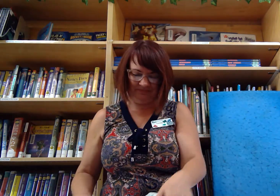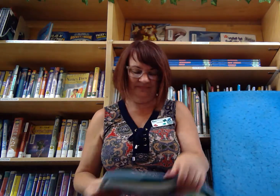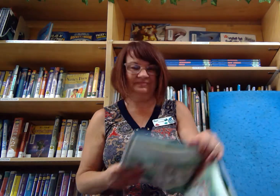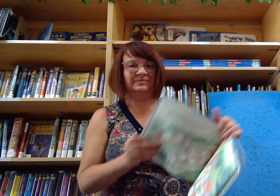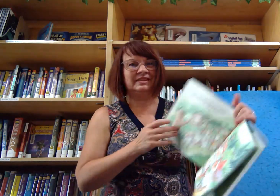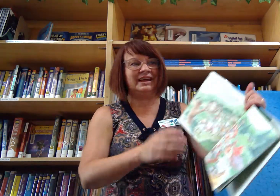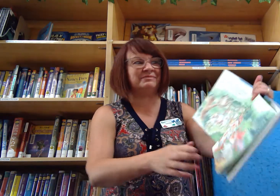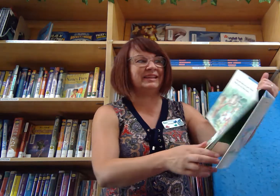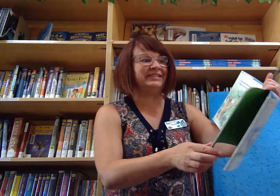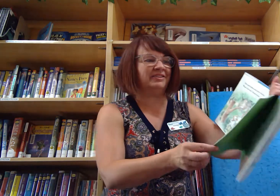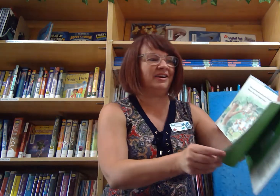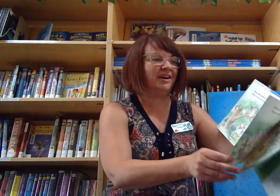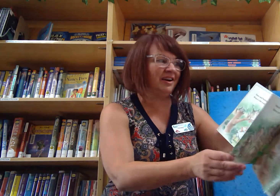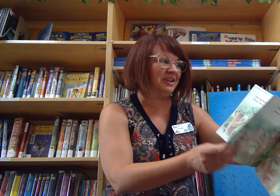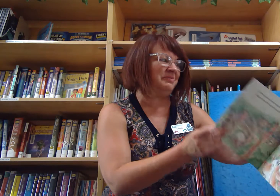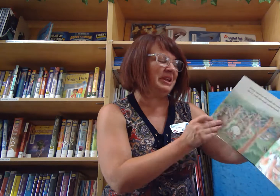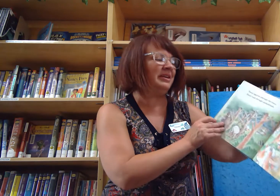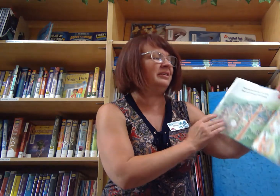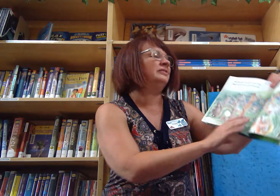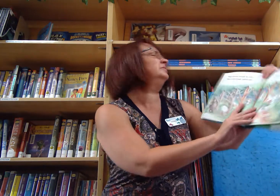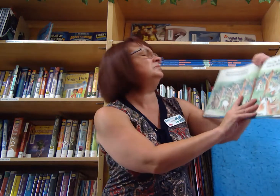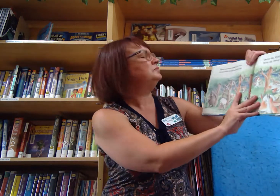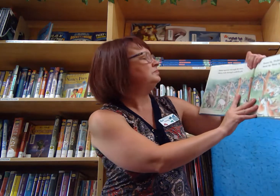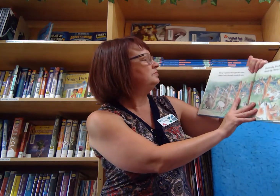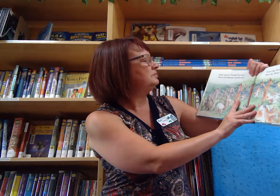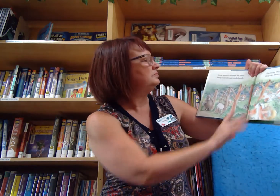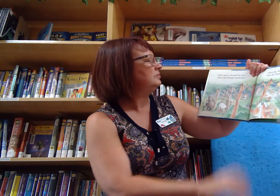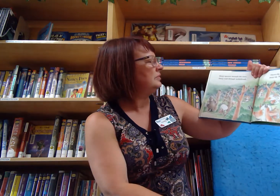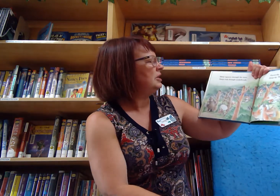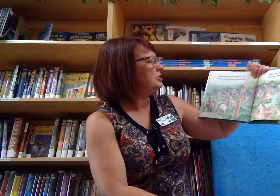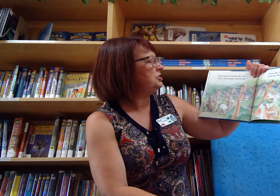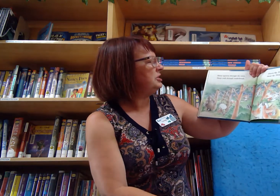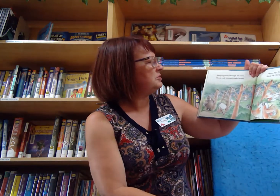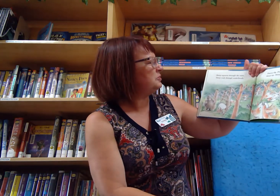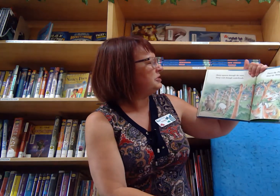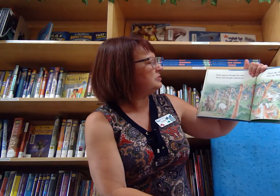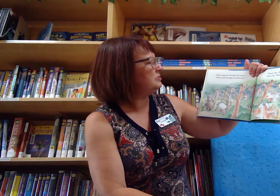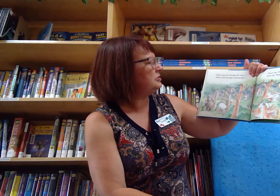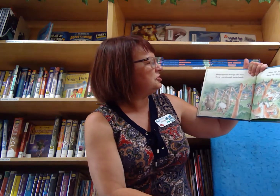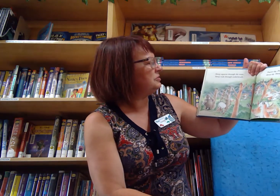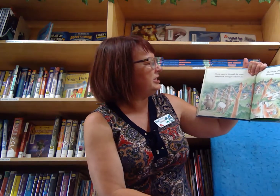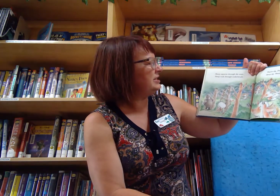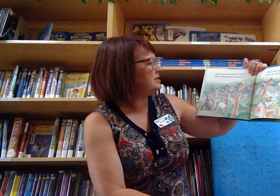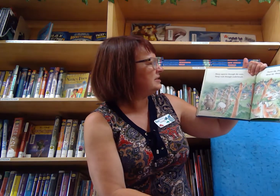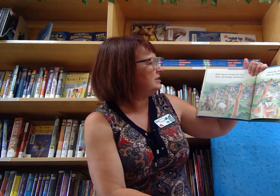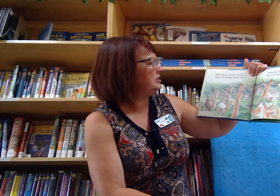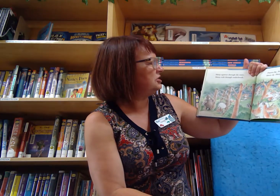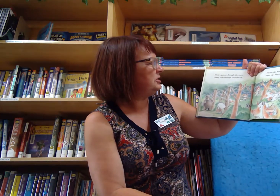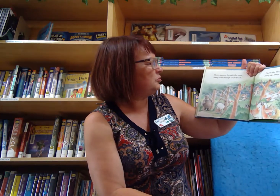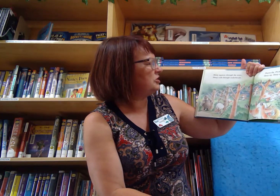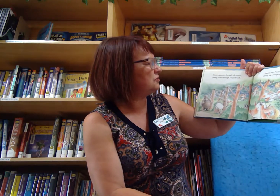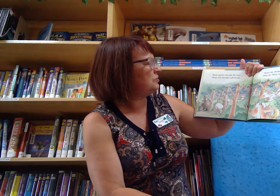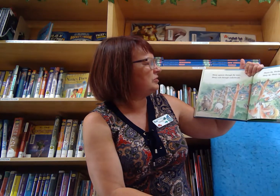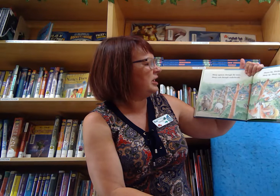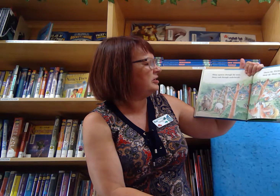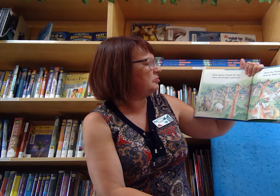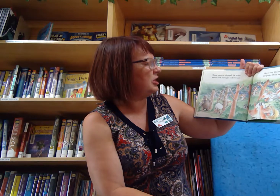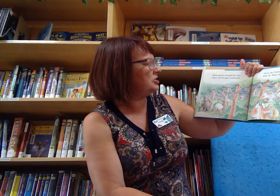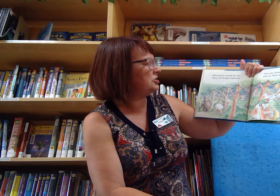That's like they're arguing. Sheep squeeze through the trees. Sheep rush through the underbrush.